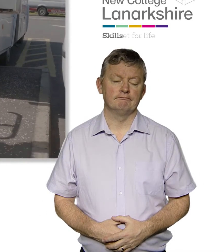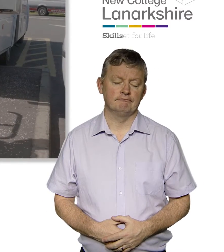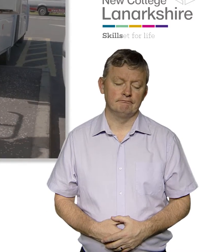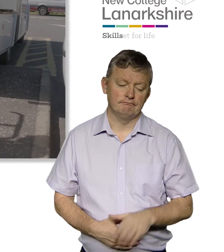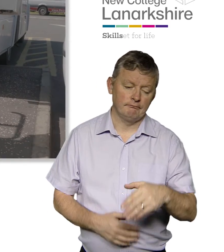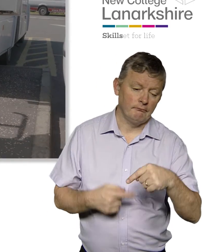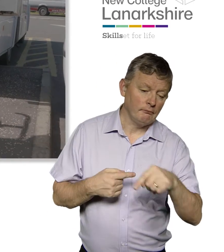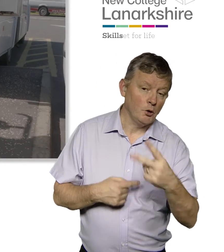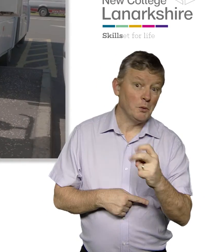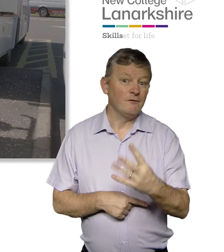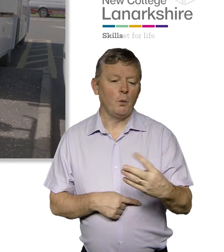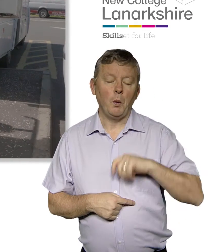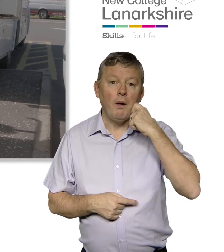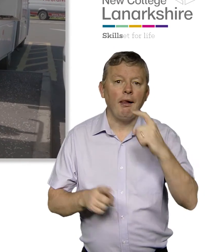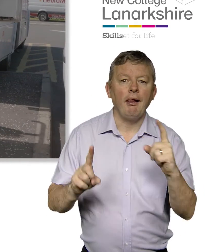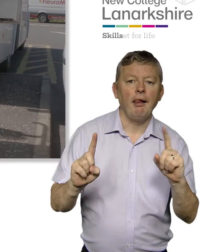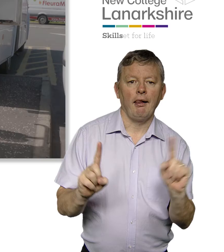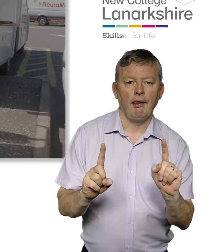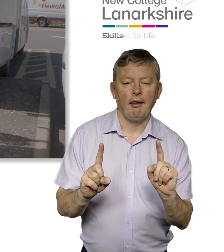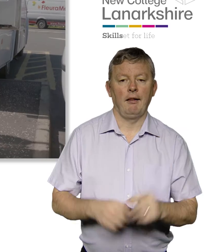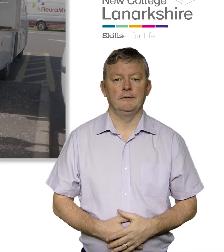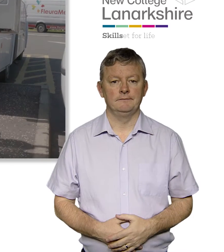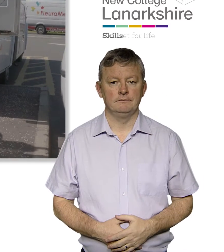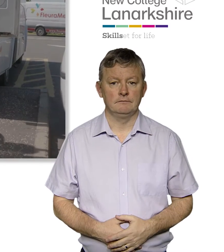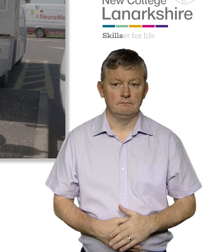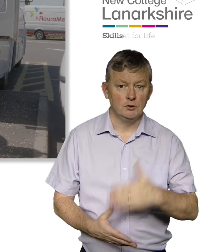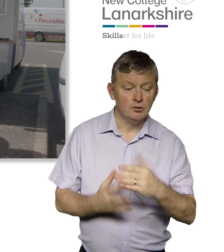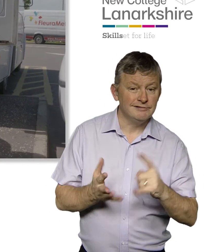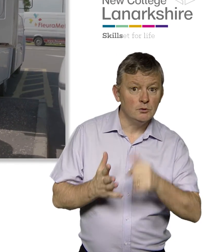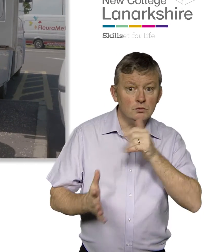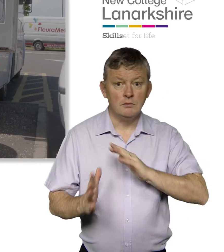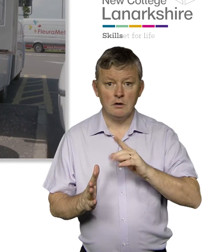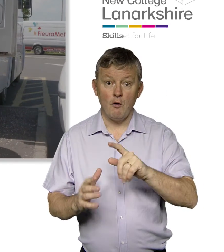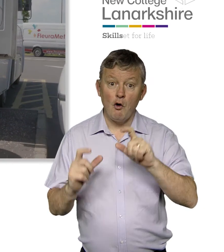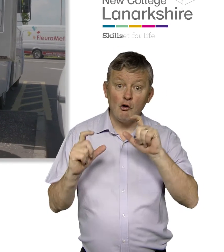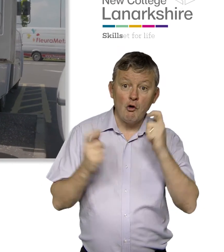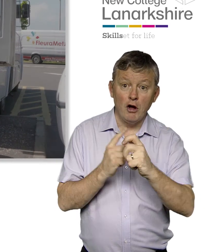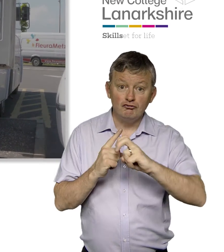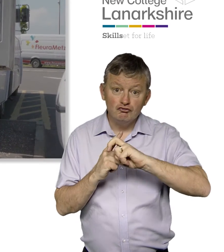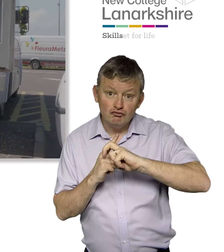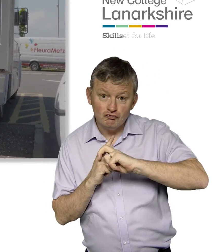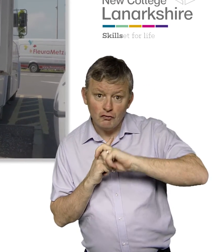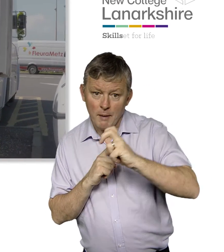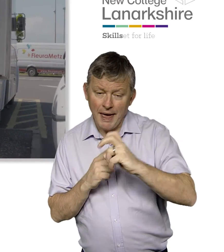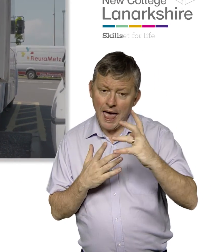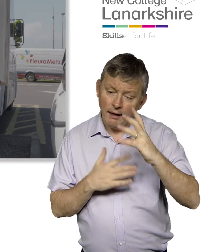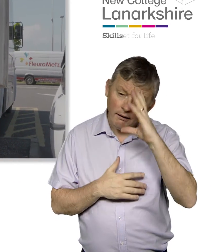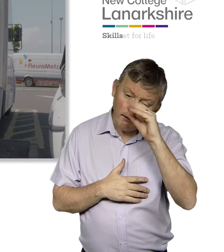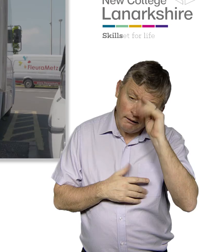By 2024, we will Ensure that any BSL users using college transport are